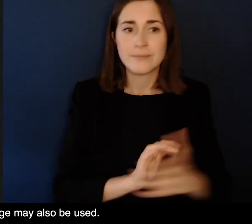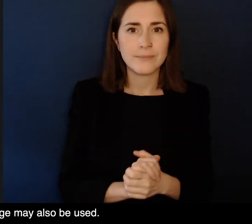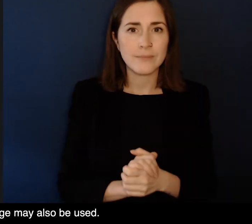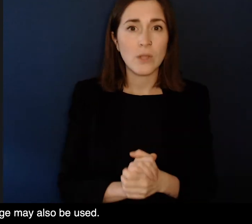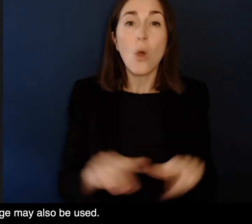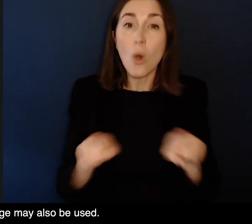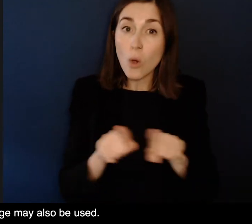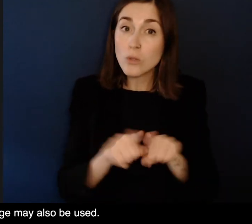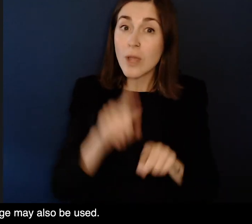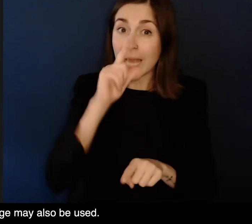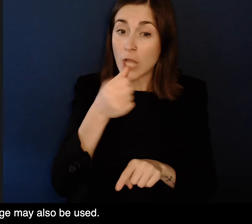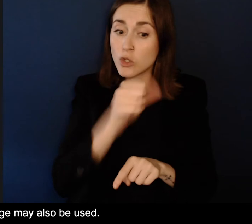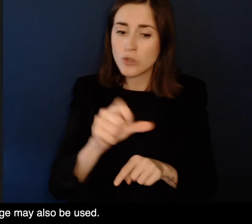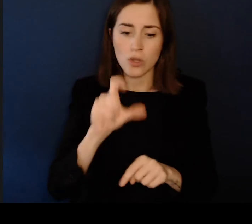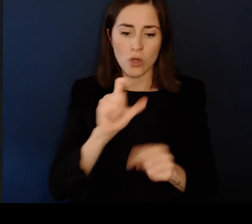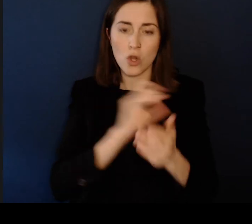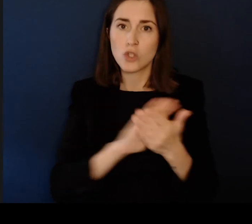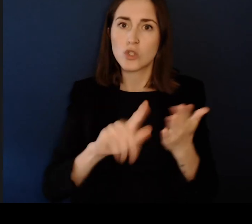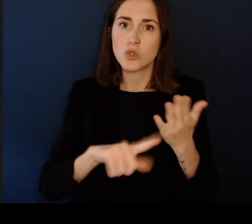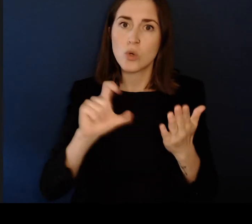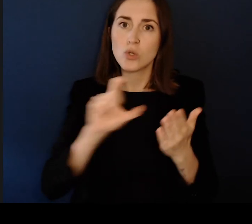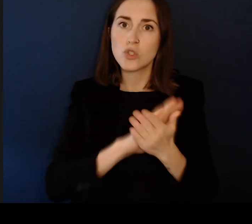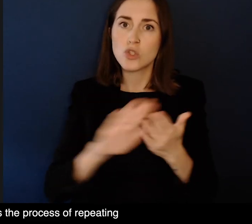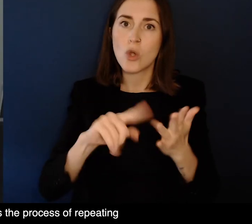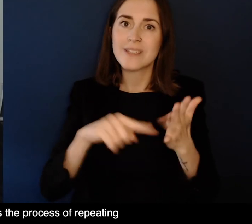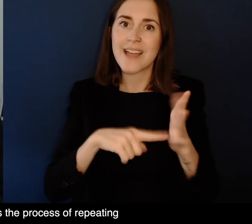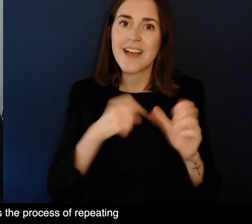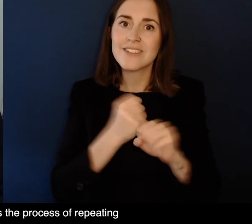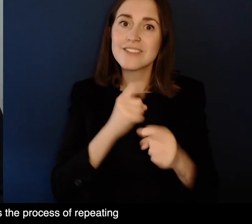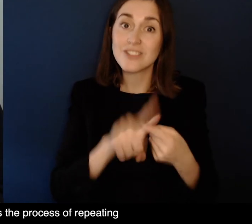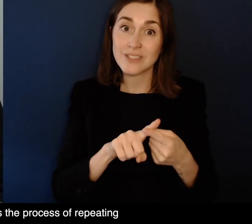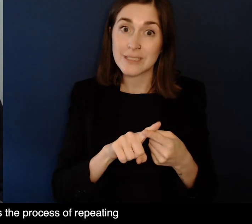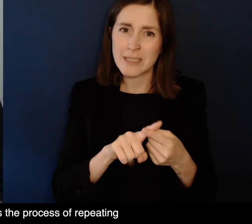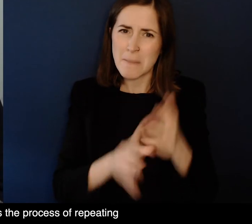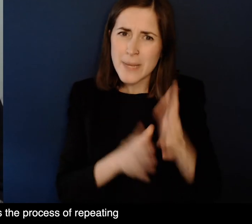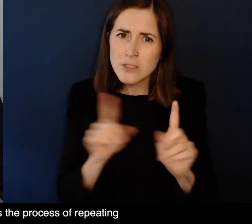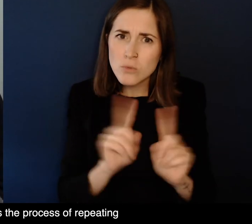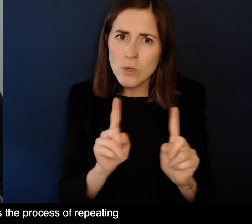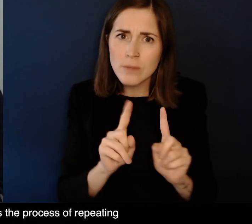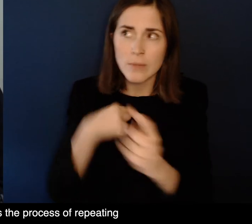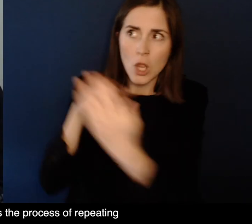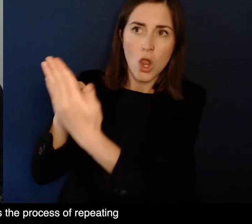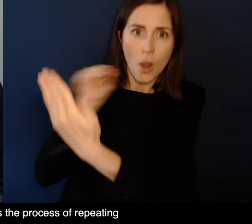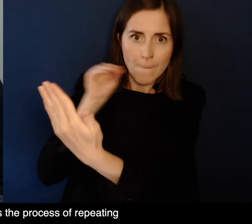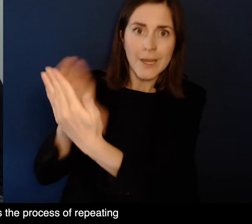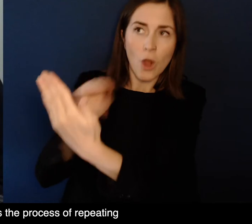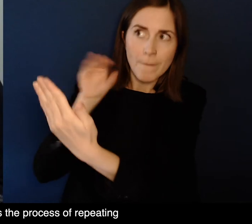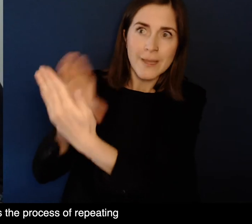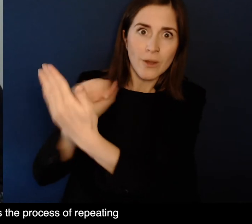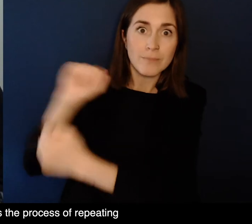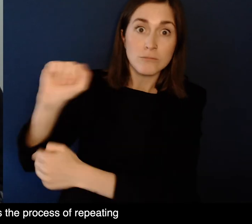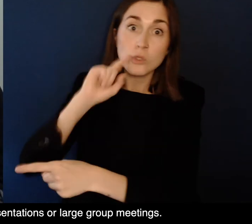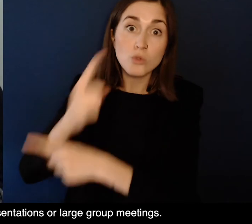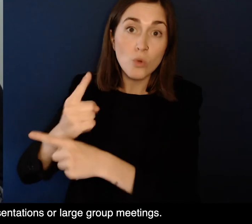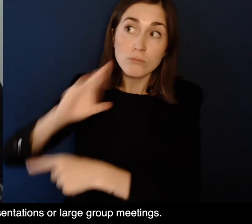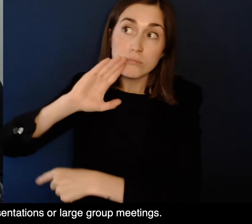Shushitage may also be used Shushitage is the process of repeating word for word what a speaker